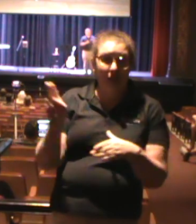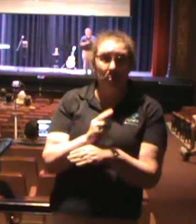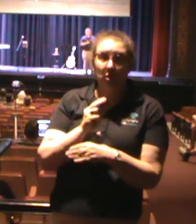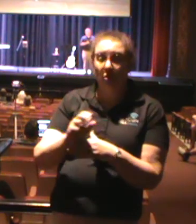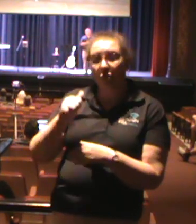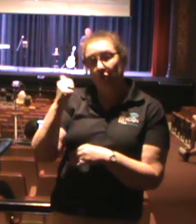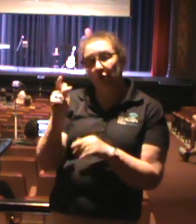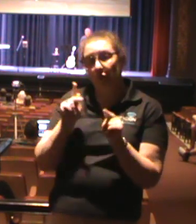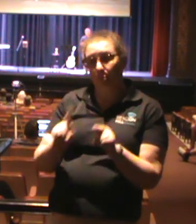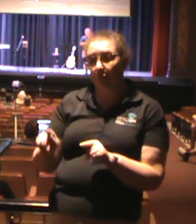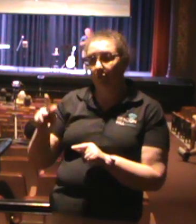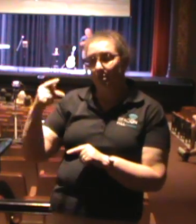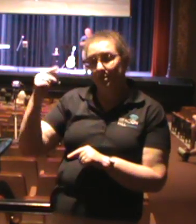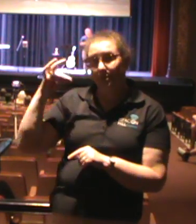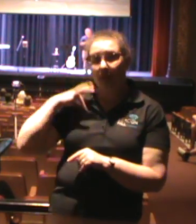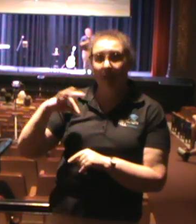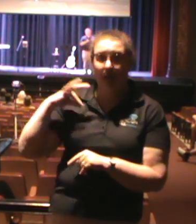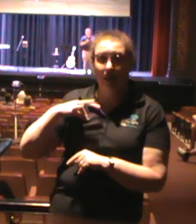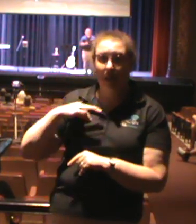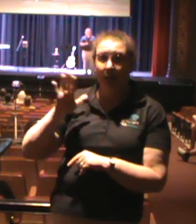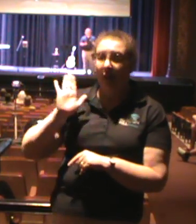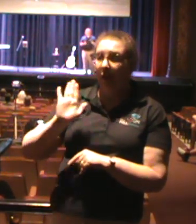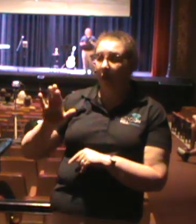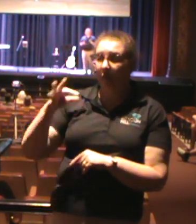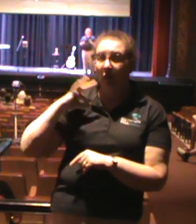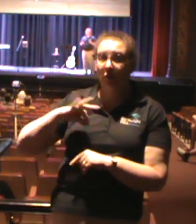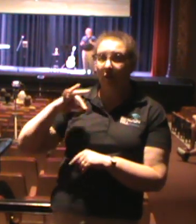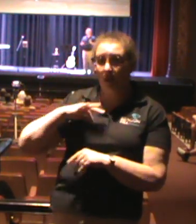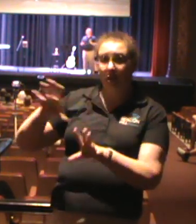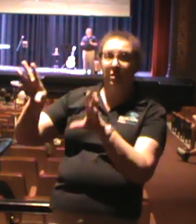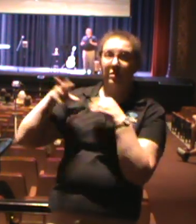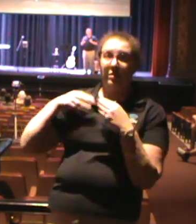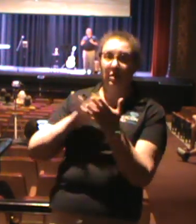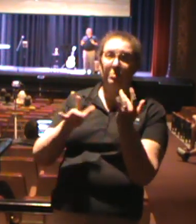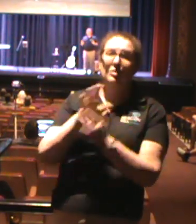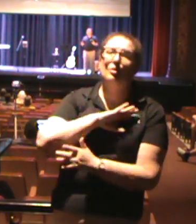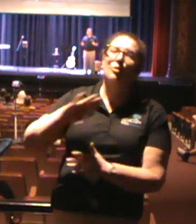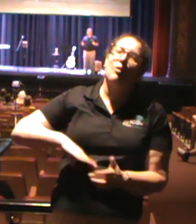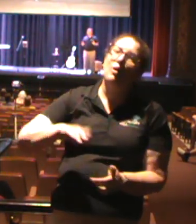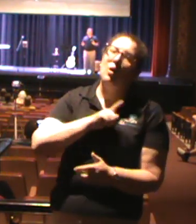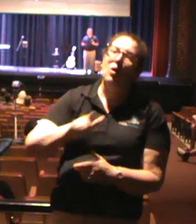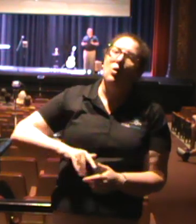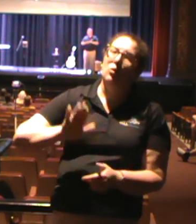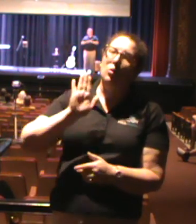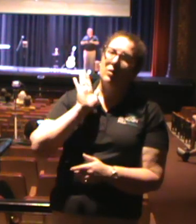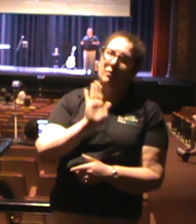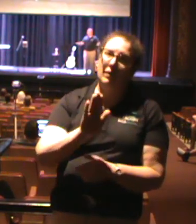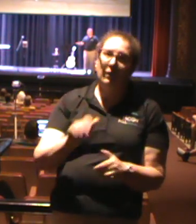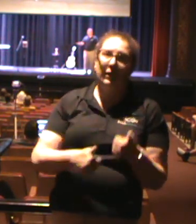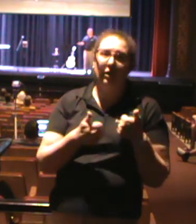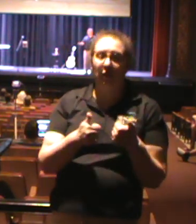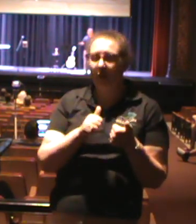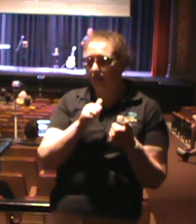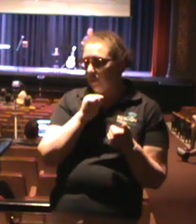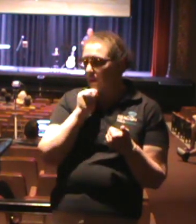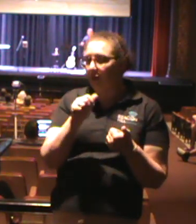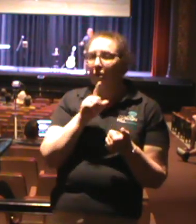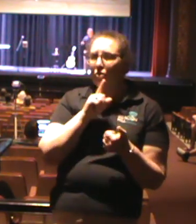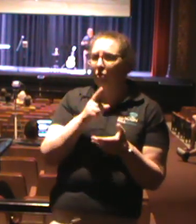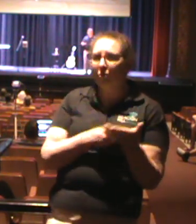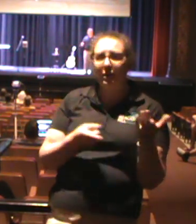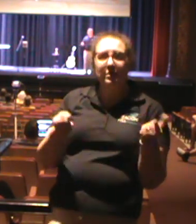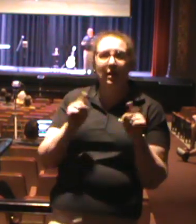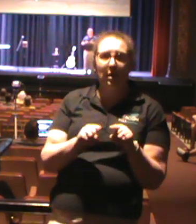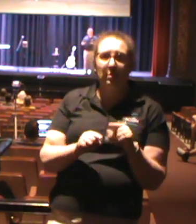someone else's gain. And their gain is to come to Jesus Christ and Lord their life. So I don't know what you've got going on this morning. But the altar is open. You can